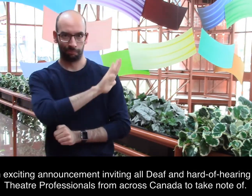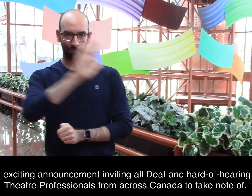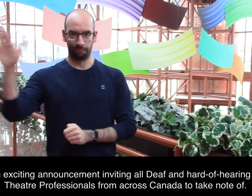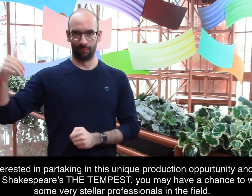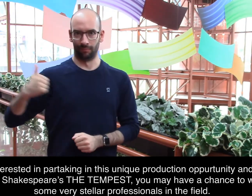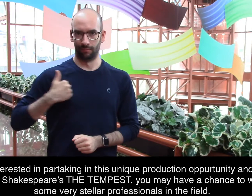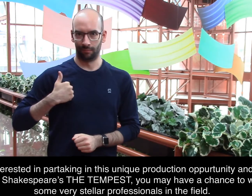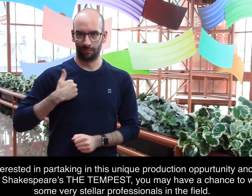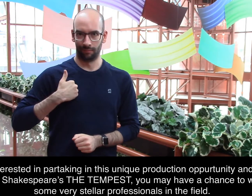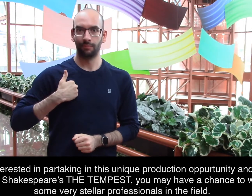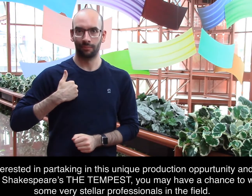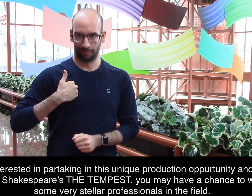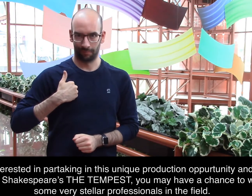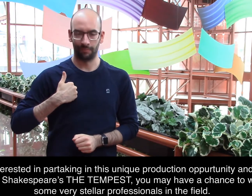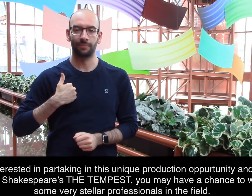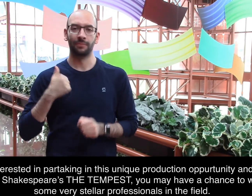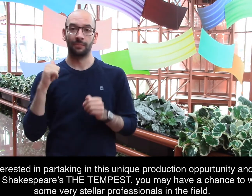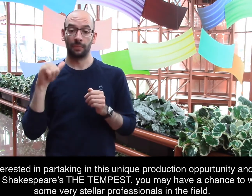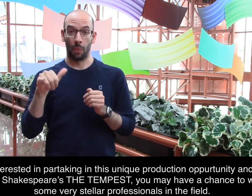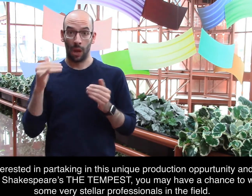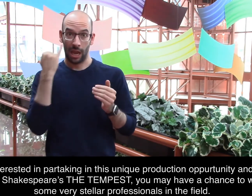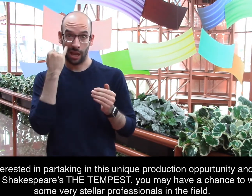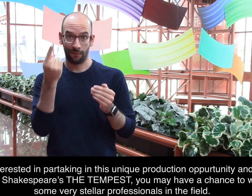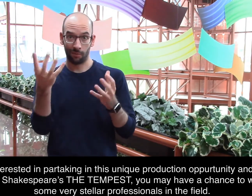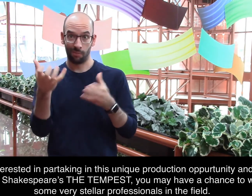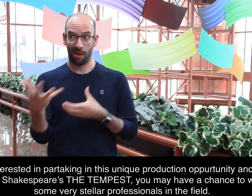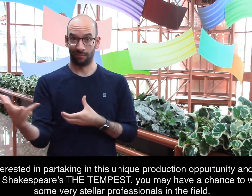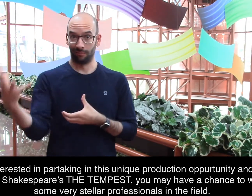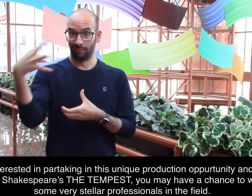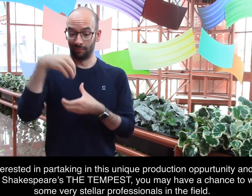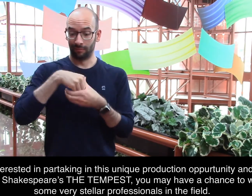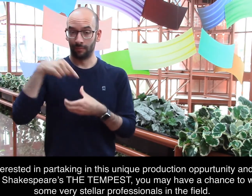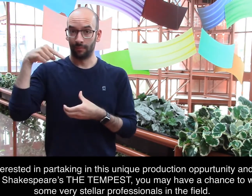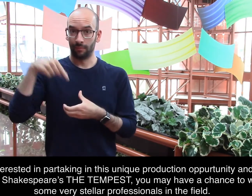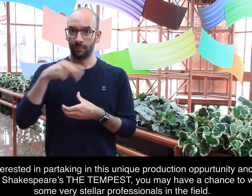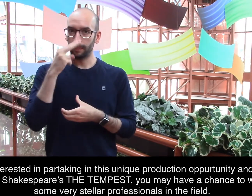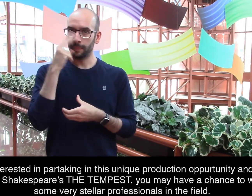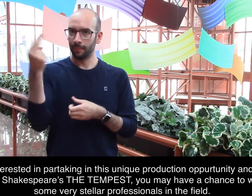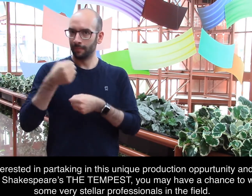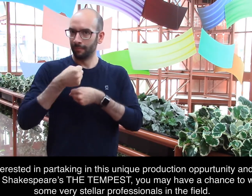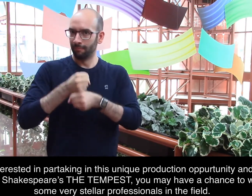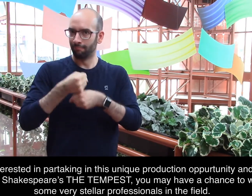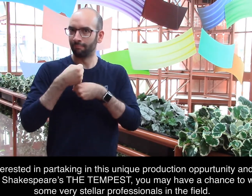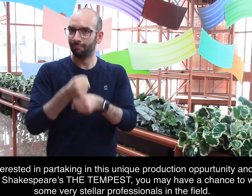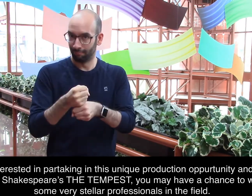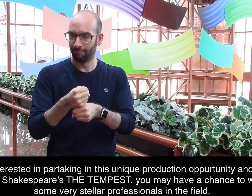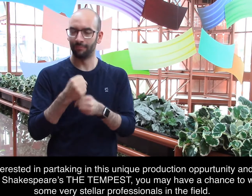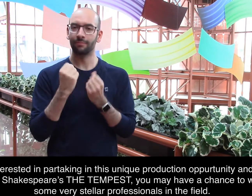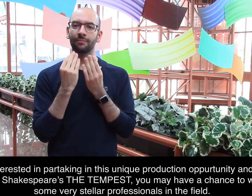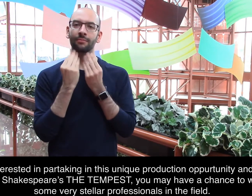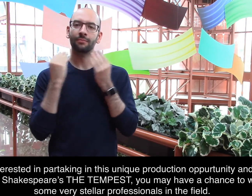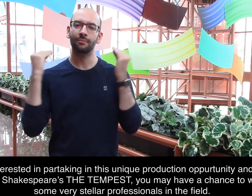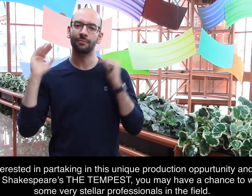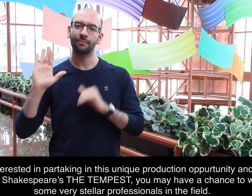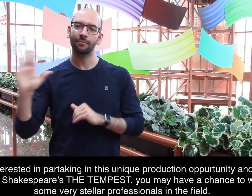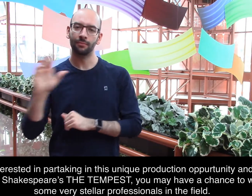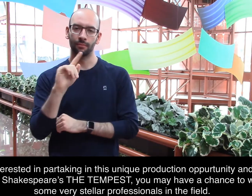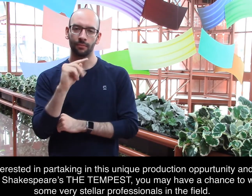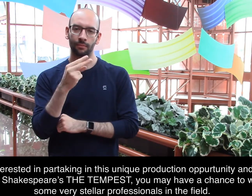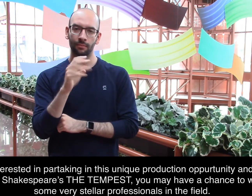If you're interested in partaking in this unique production opportunity and exciting initiative of Shakespeare's